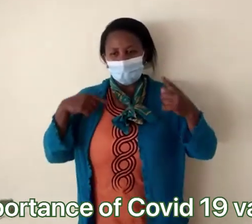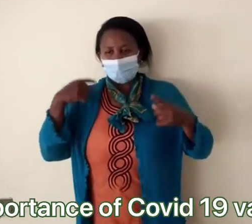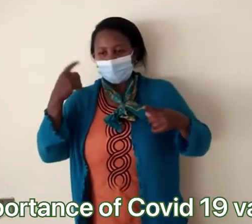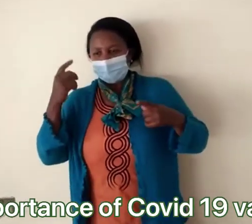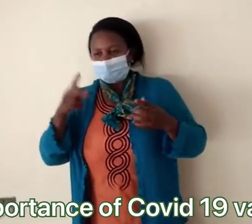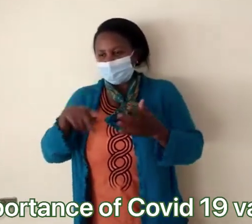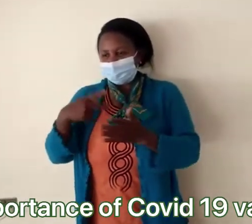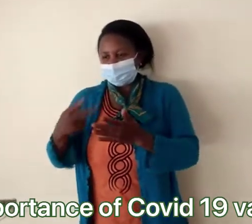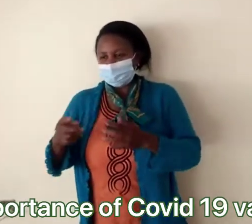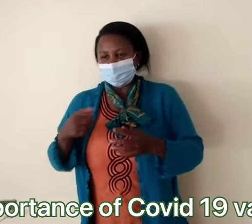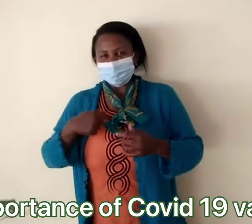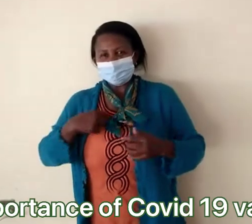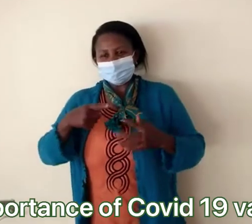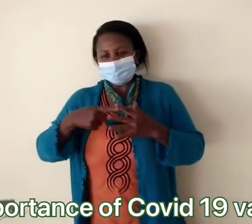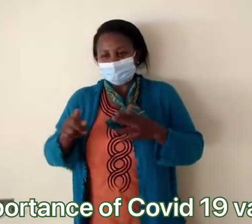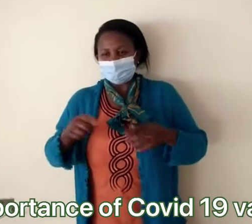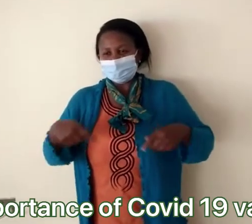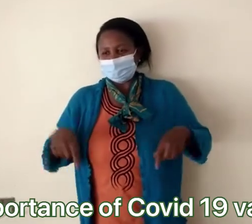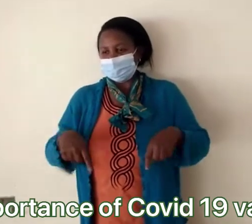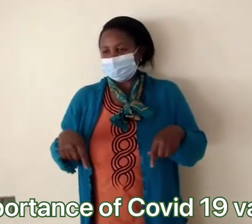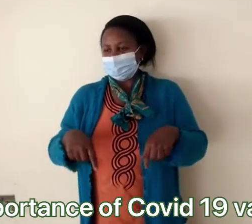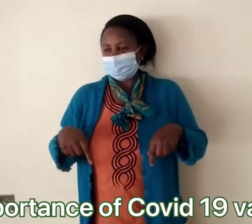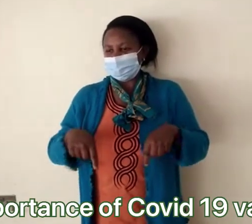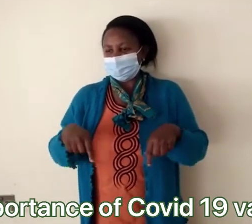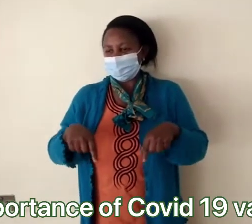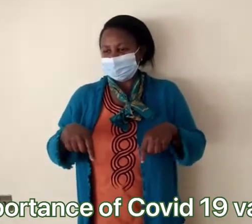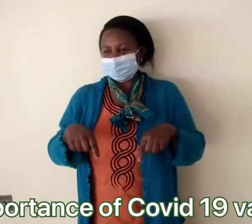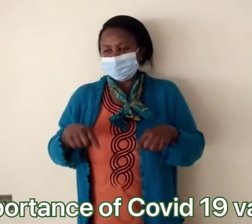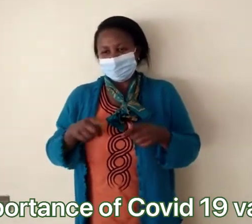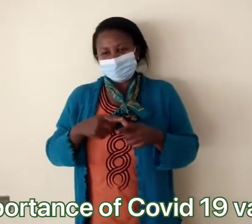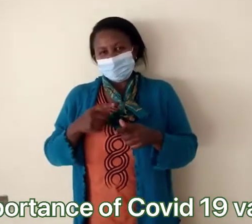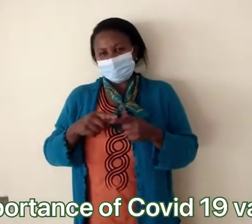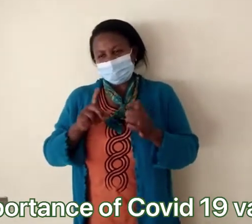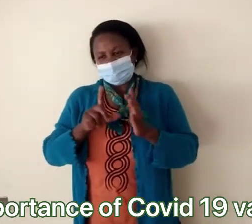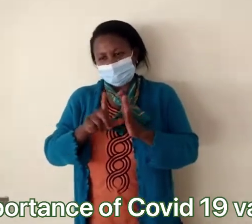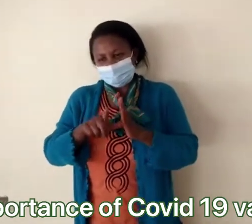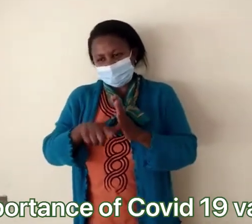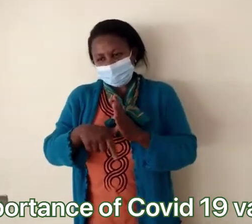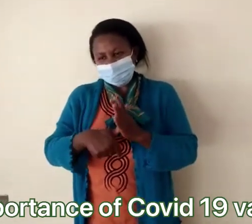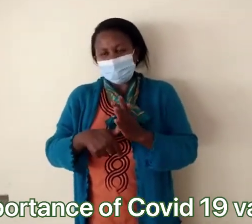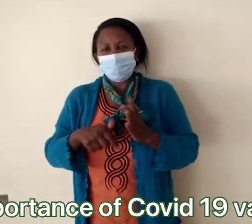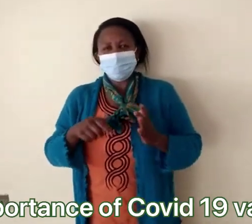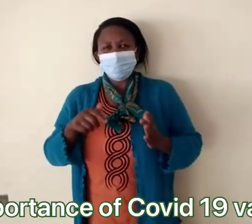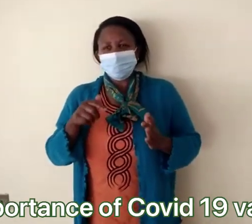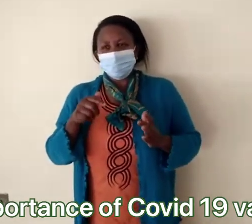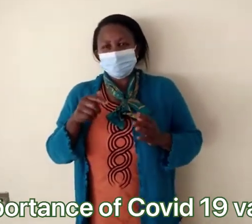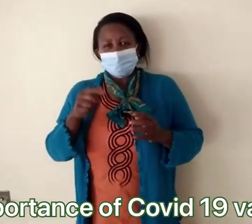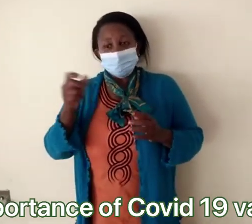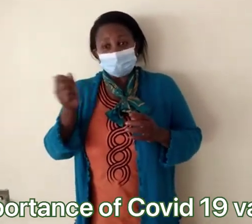was feeling dizzy, almost fell. So I started shaking. Later,